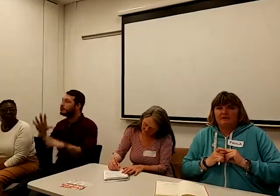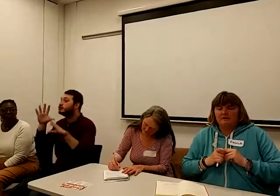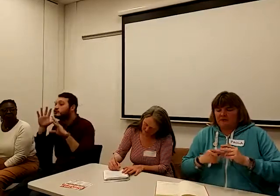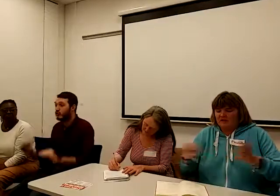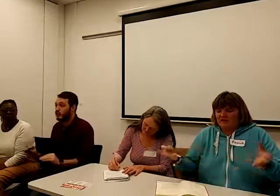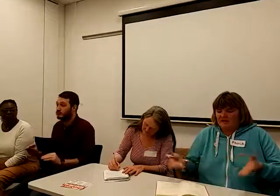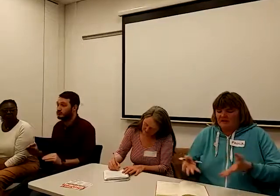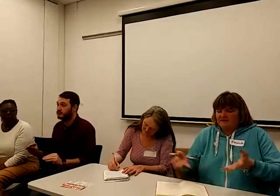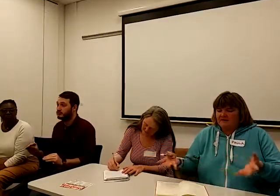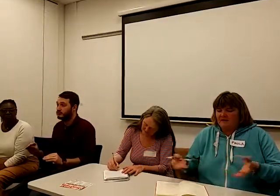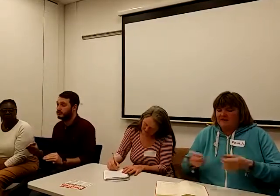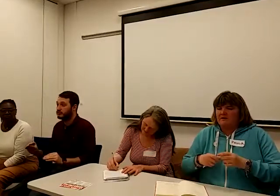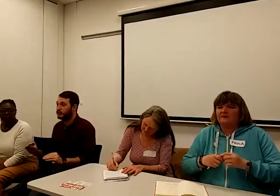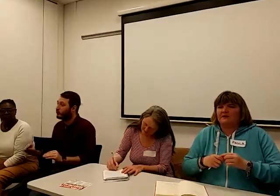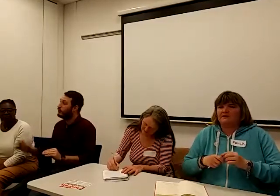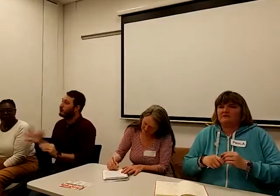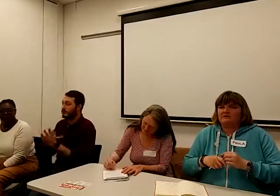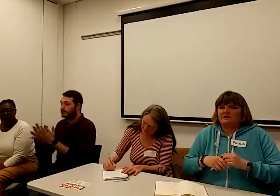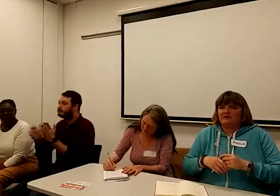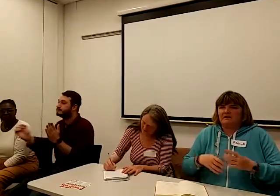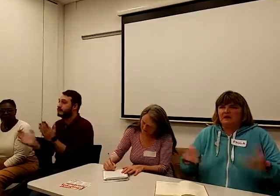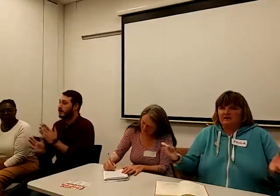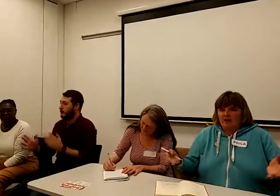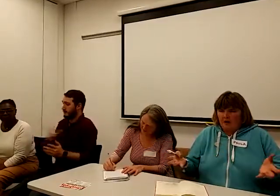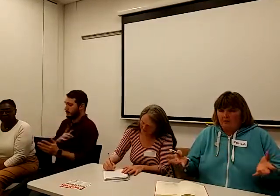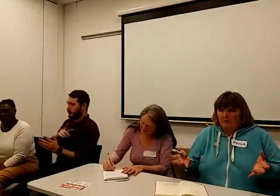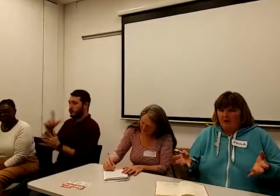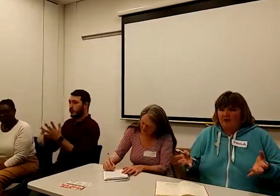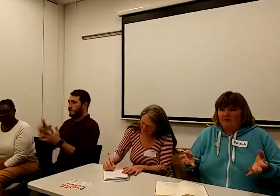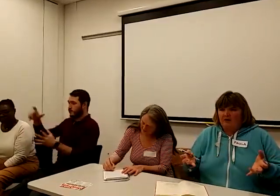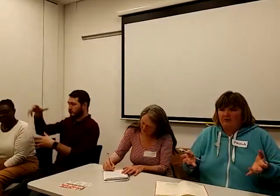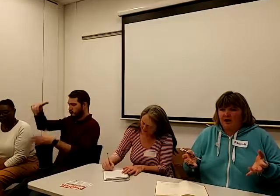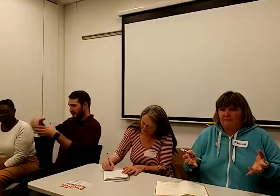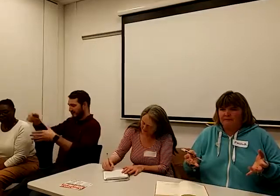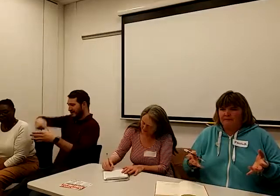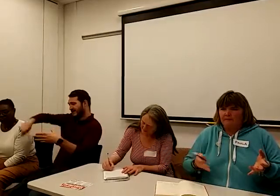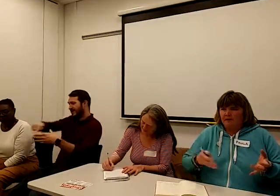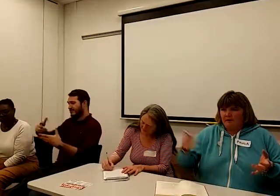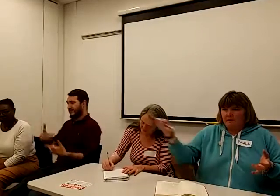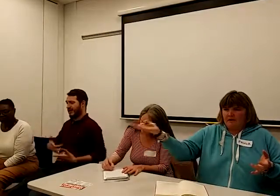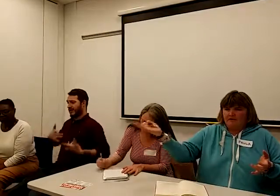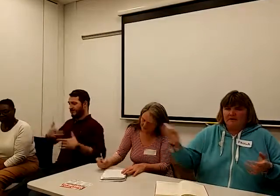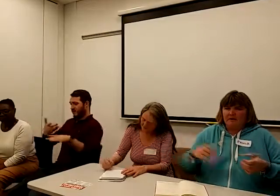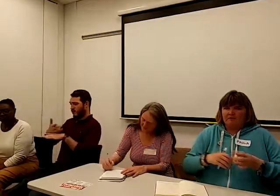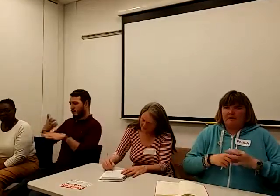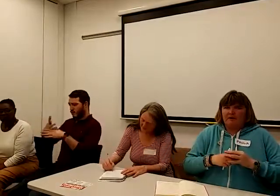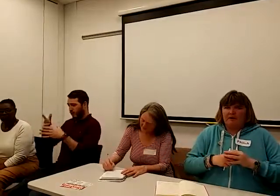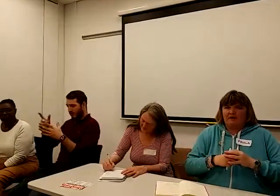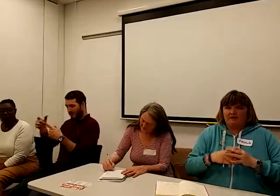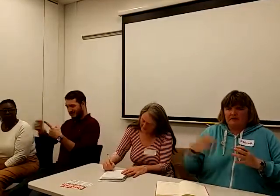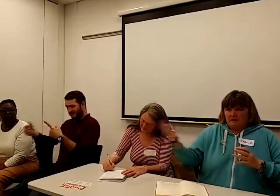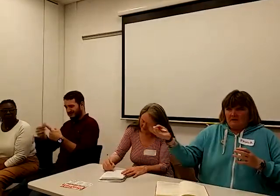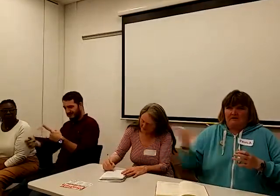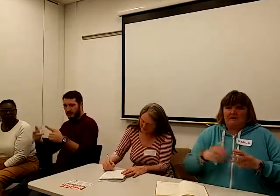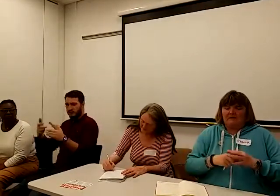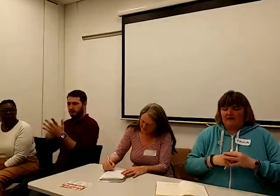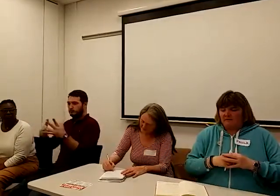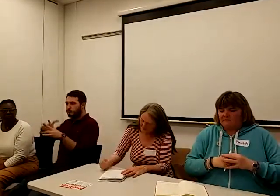Because inside universal credit, the health and work programme, and Roy Bard, a great